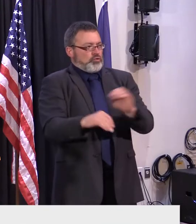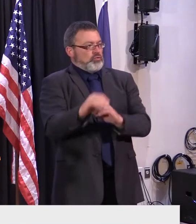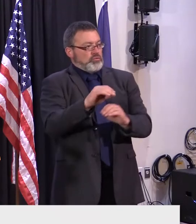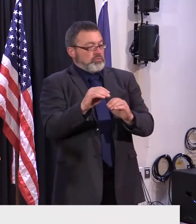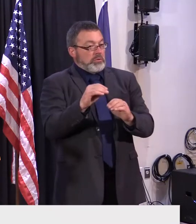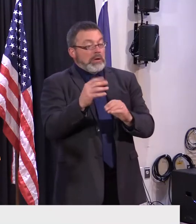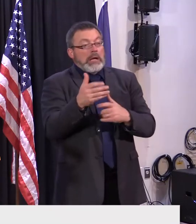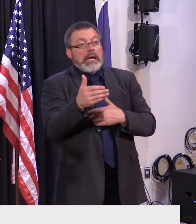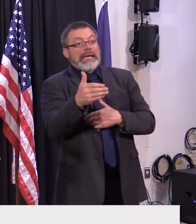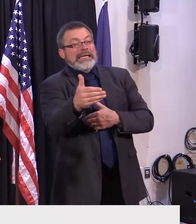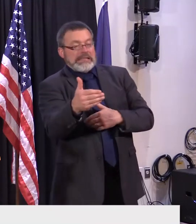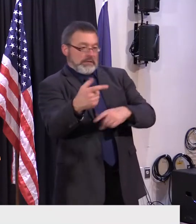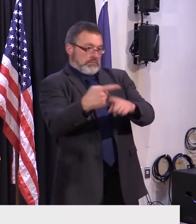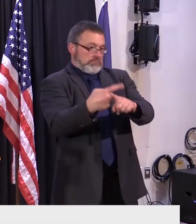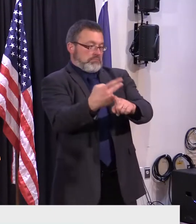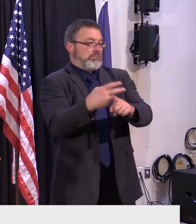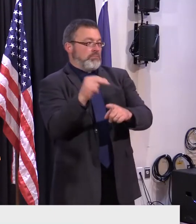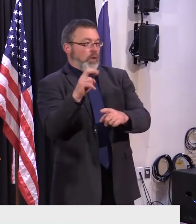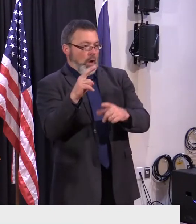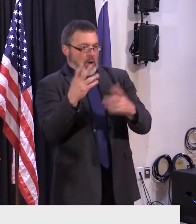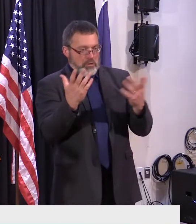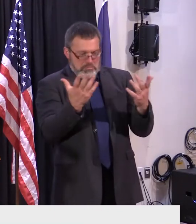continuing to build our budget, meet our commitments.